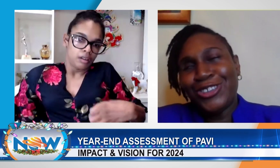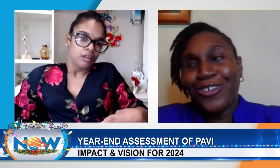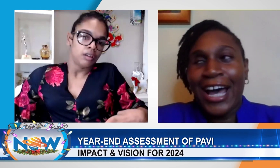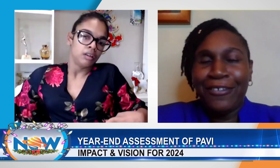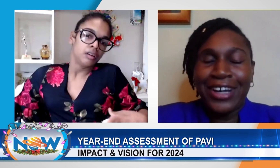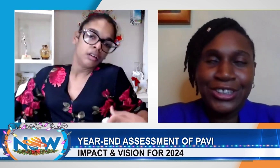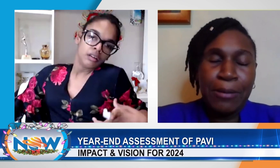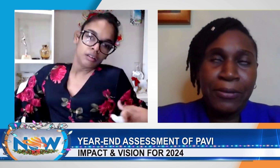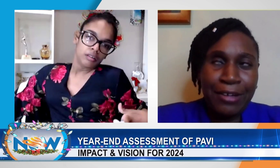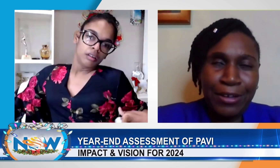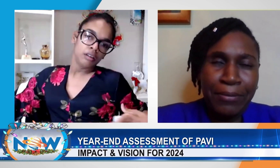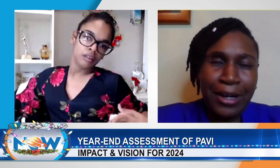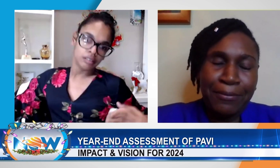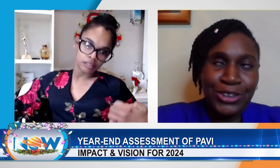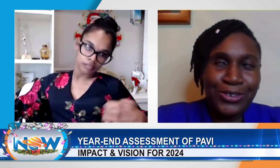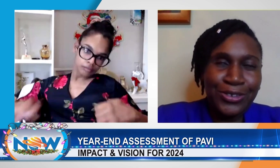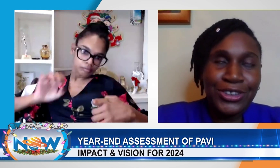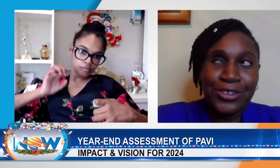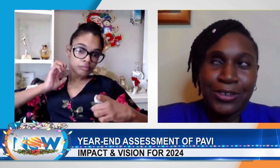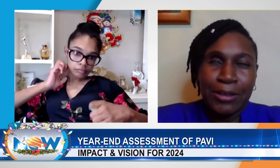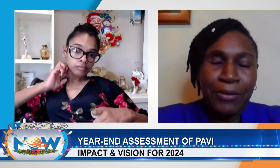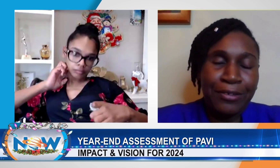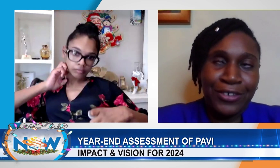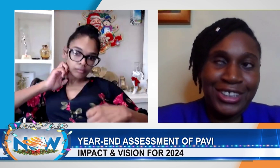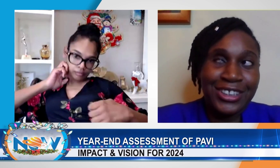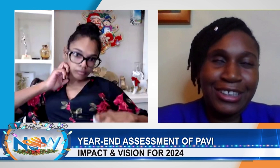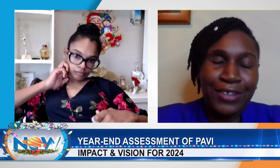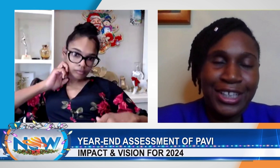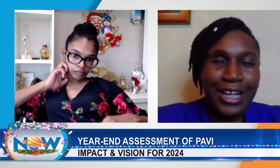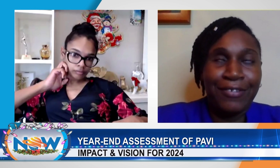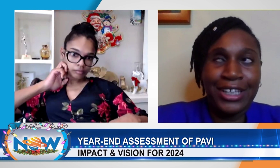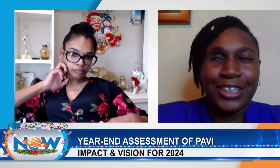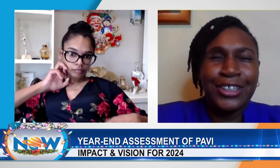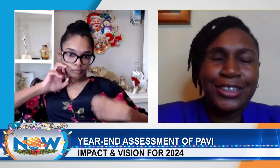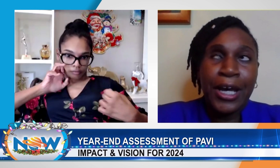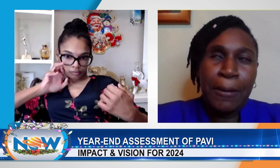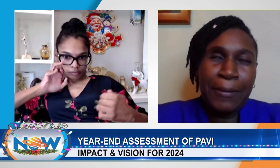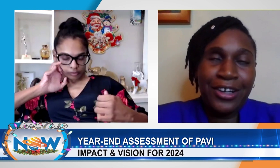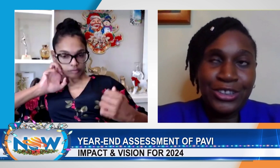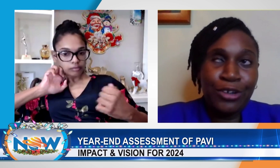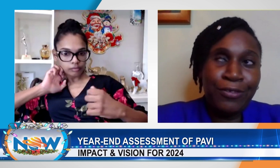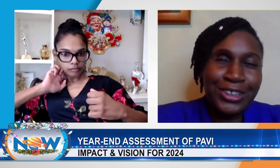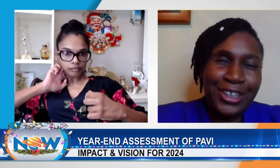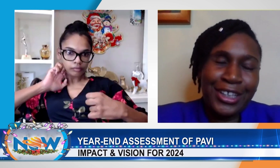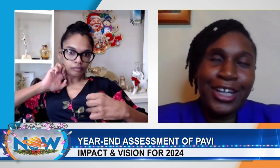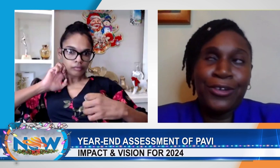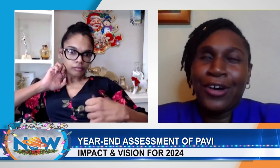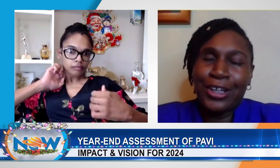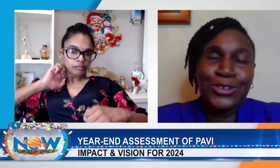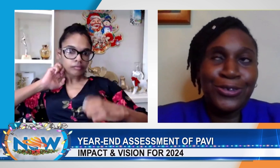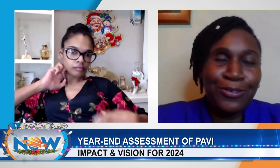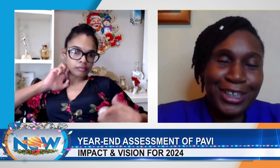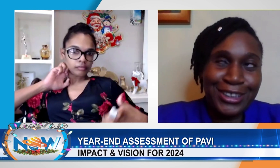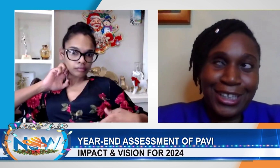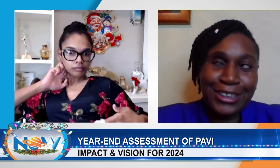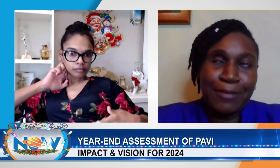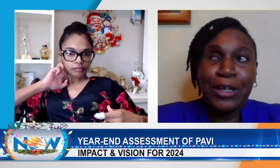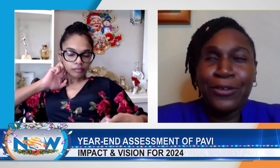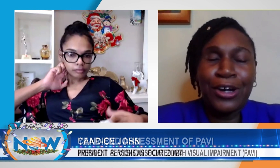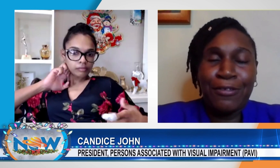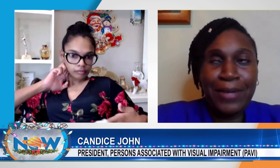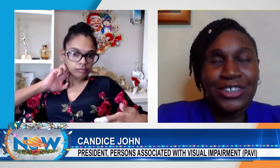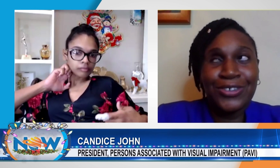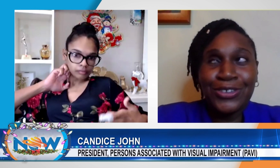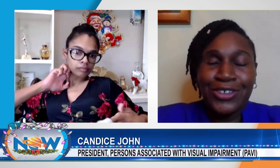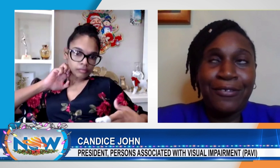Okay. So I went to a private primary school, so the 0.47 Day Adventist, because unfortunately, no other school wanted to